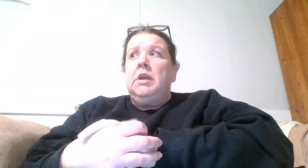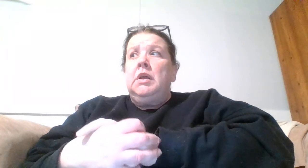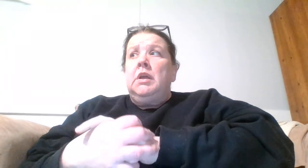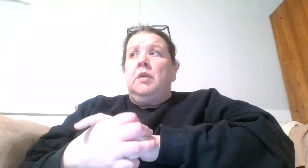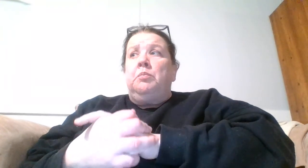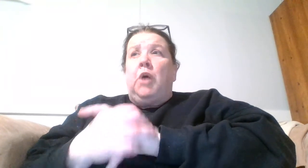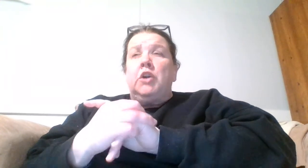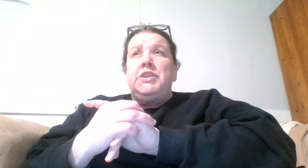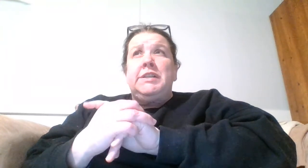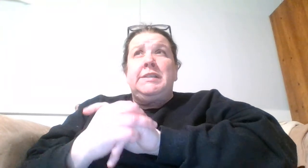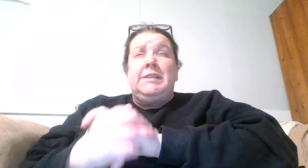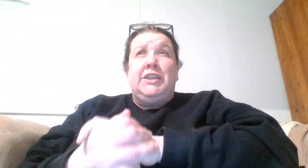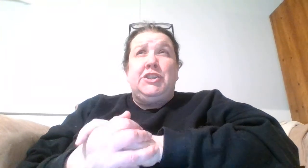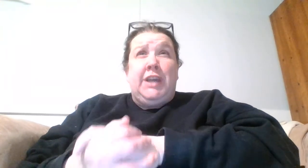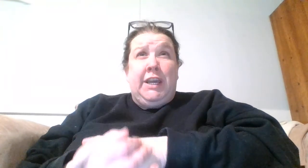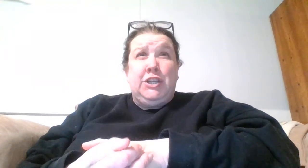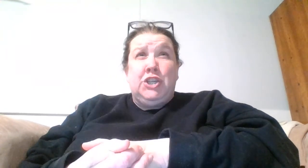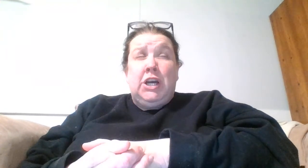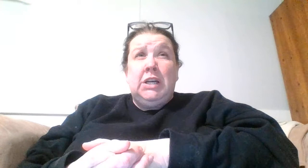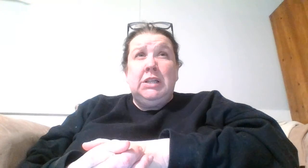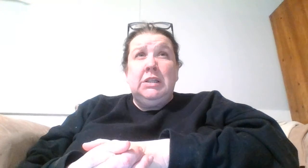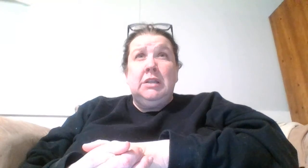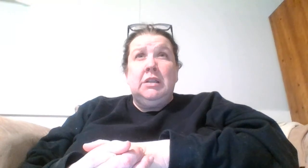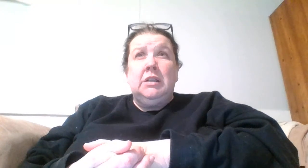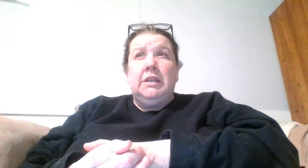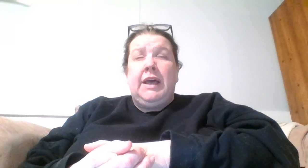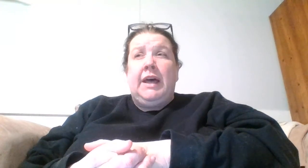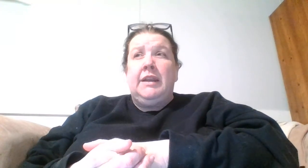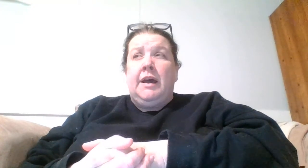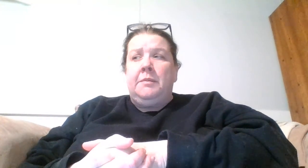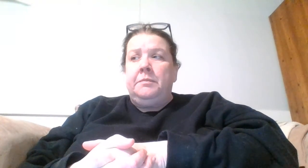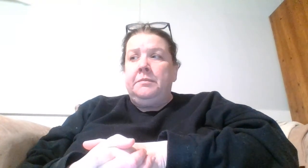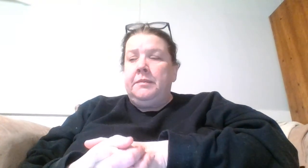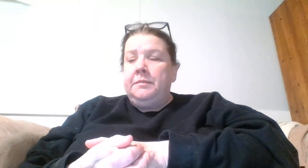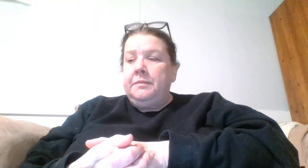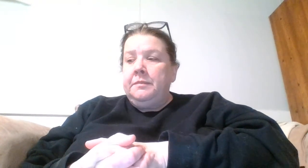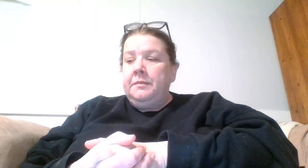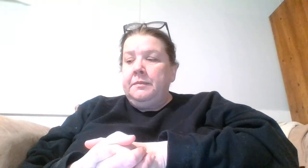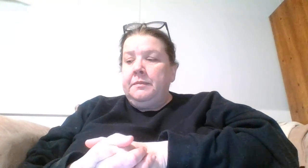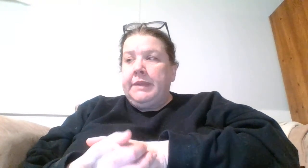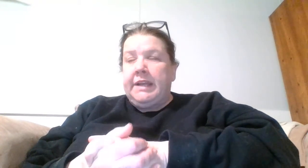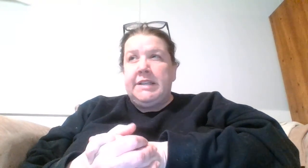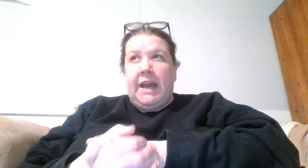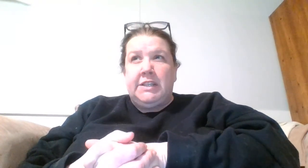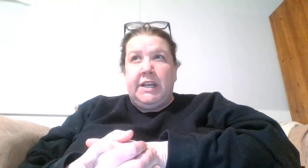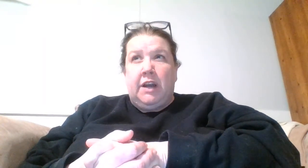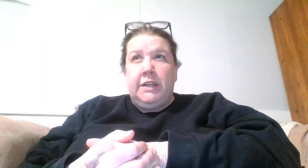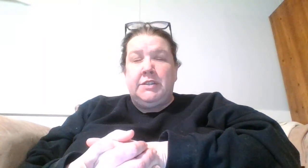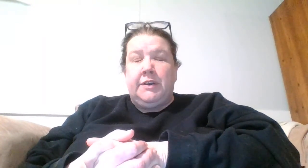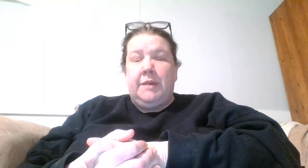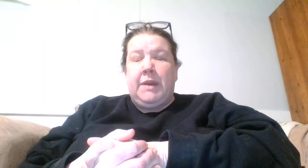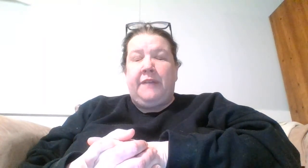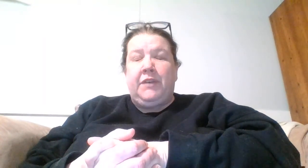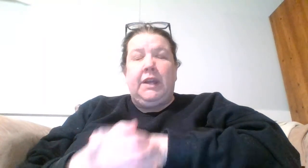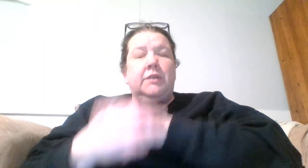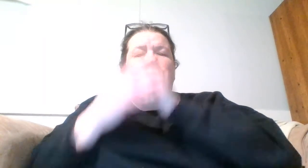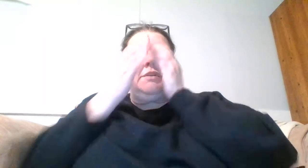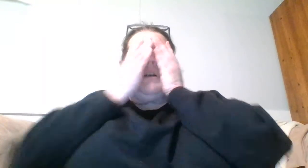um march is stitch asia that um that is a hashtag on instagram and I forget who started